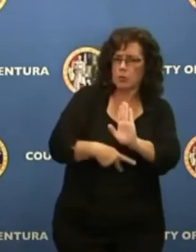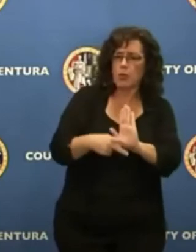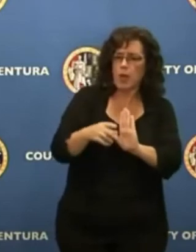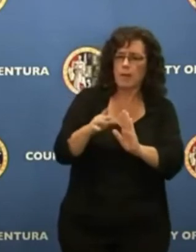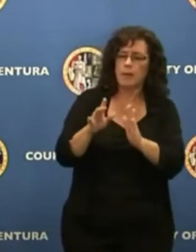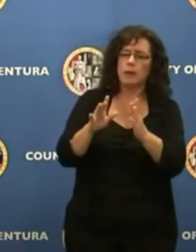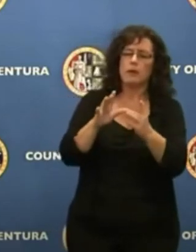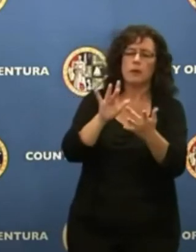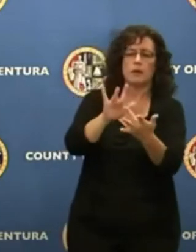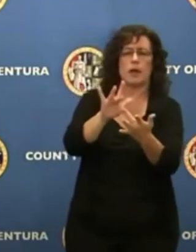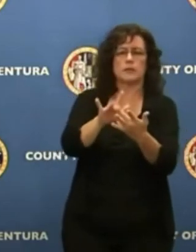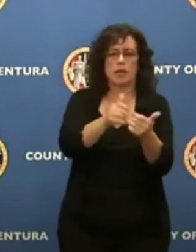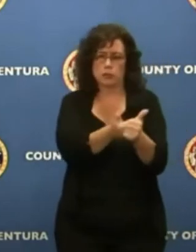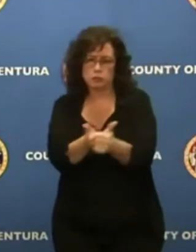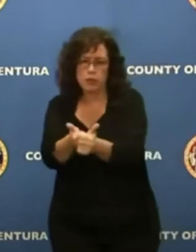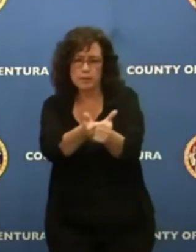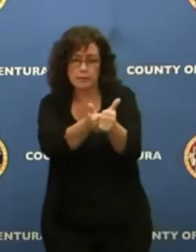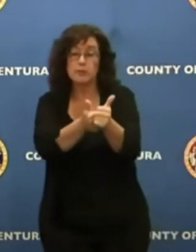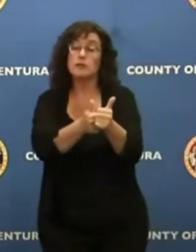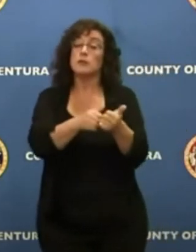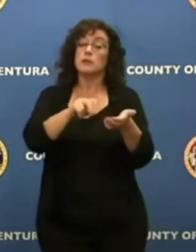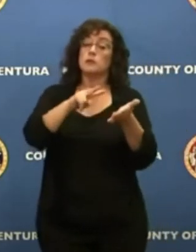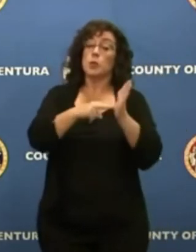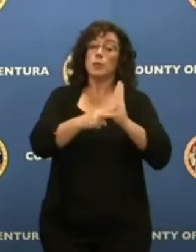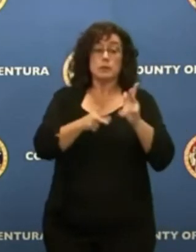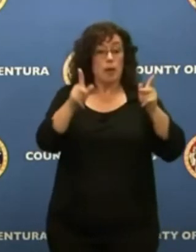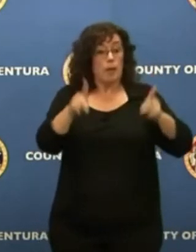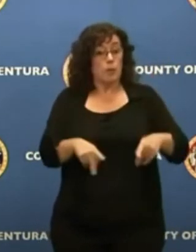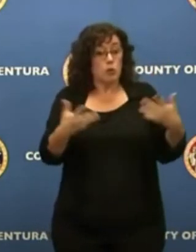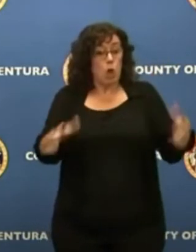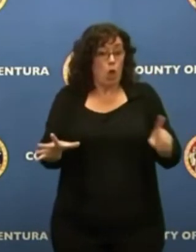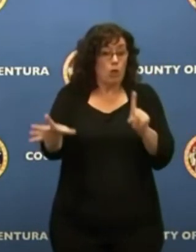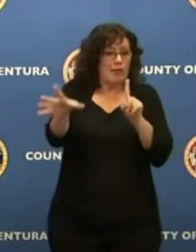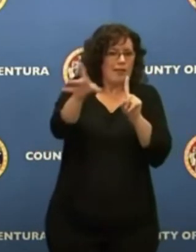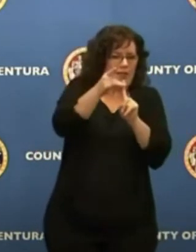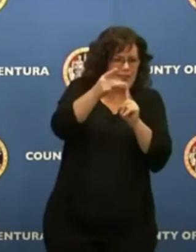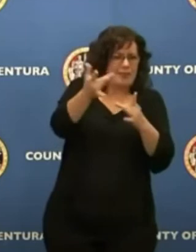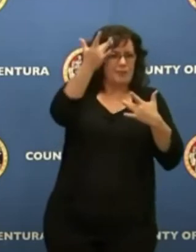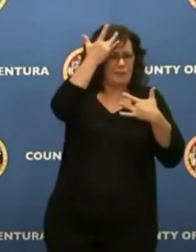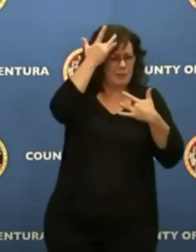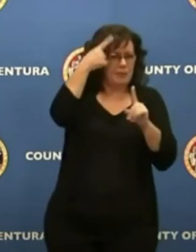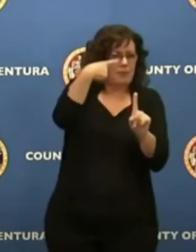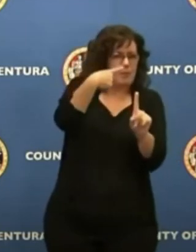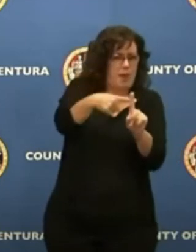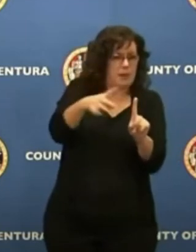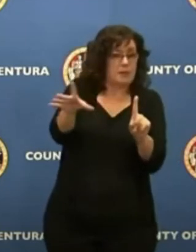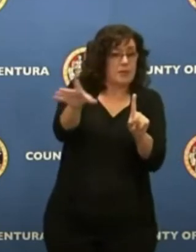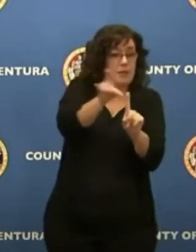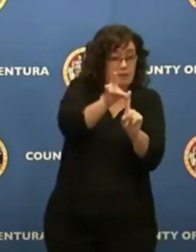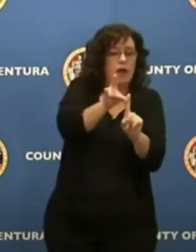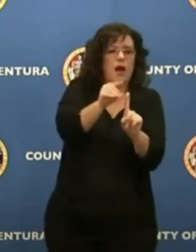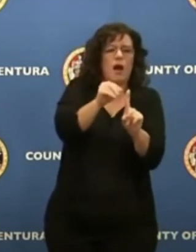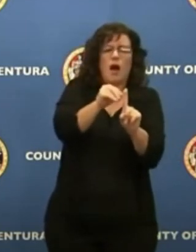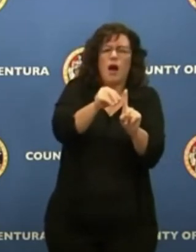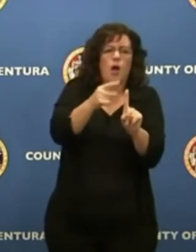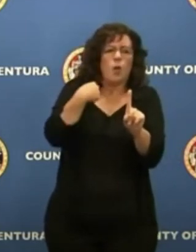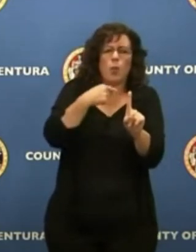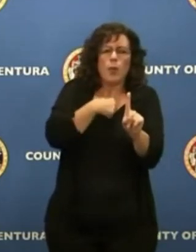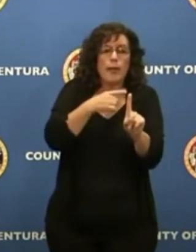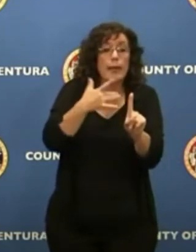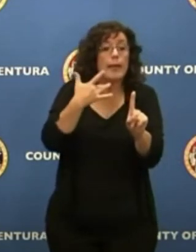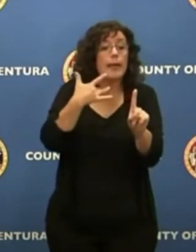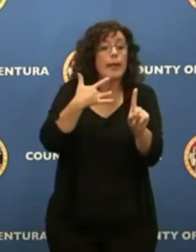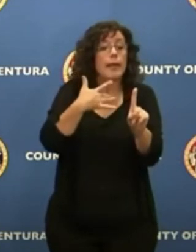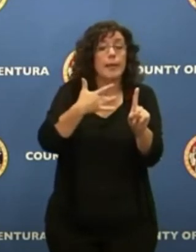we document to have the COVID infection. When we find someone who has a COVID infection, those people